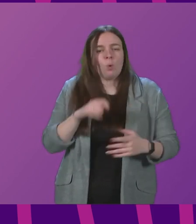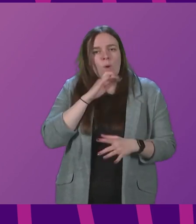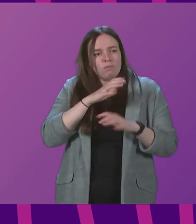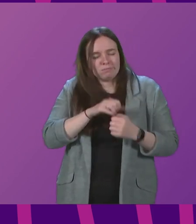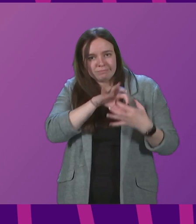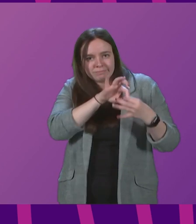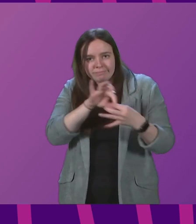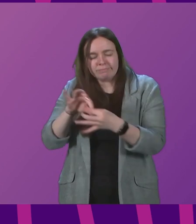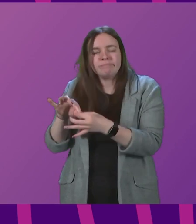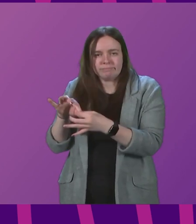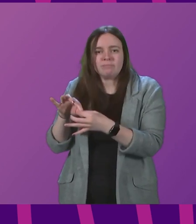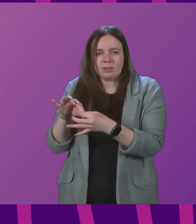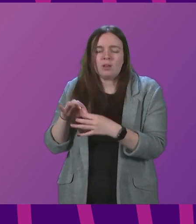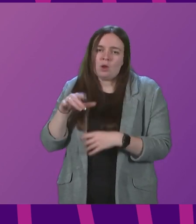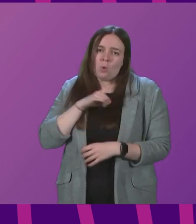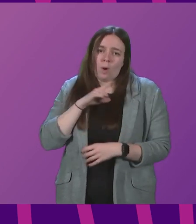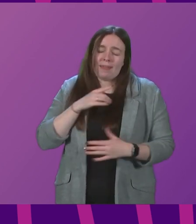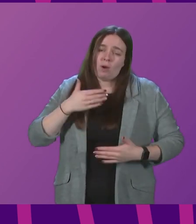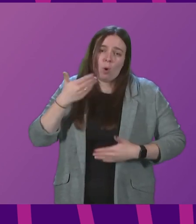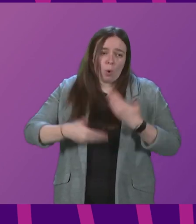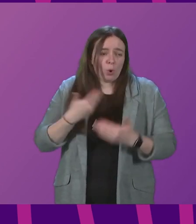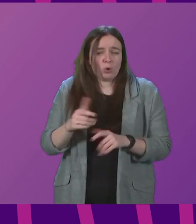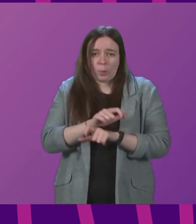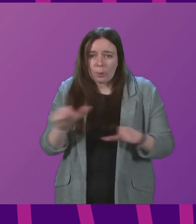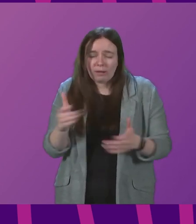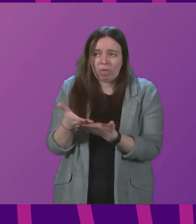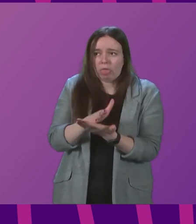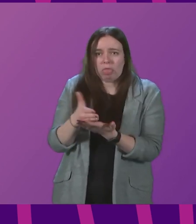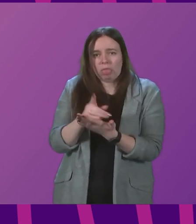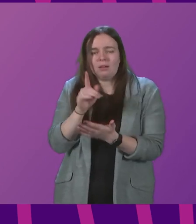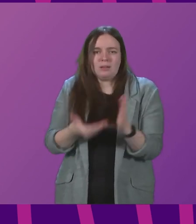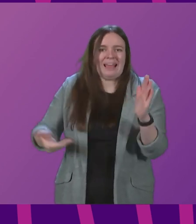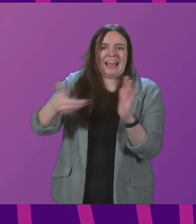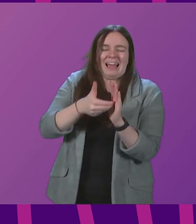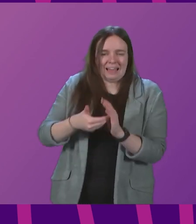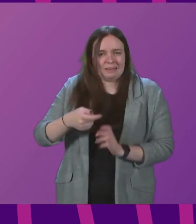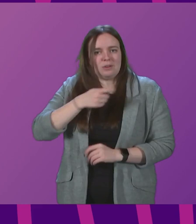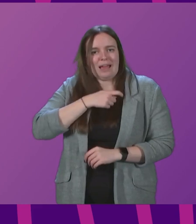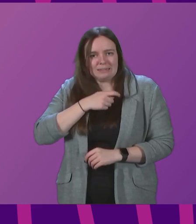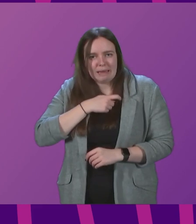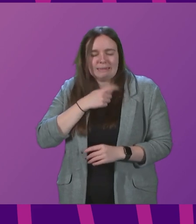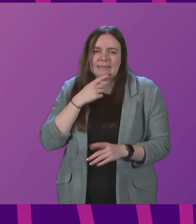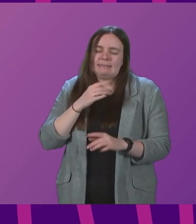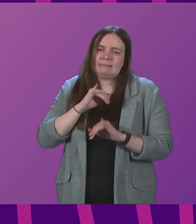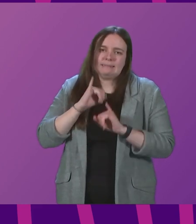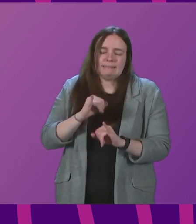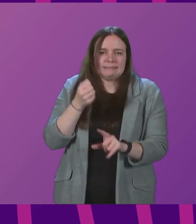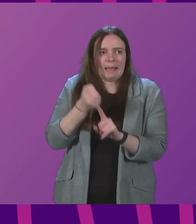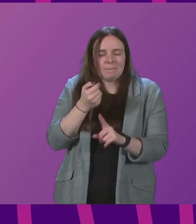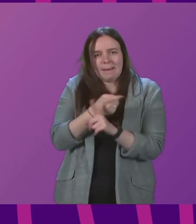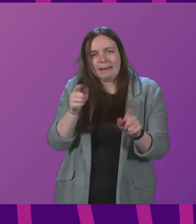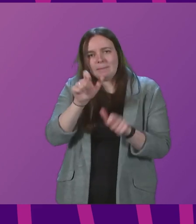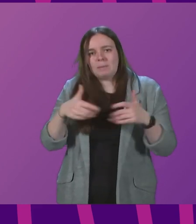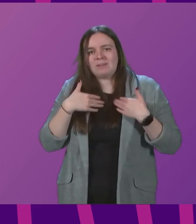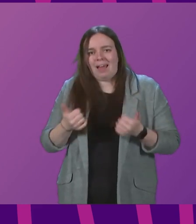engage with them actively on. Because the ongoing uncertainty only adds to the level of anxiety and impacts negatively on people's health